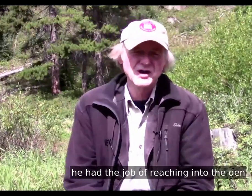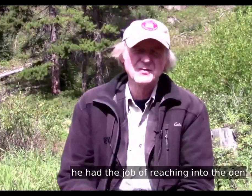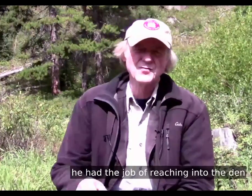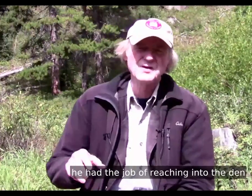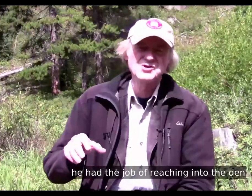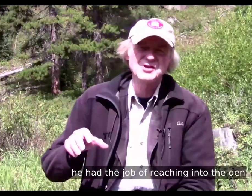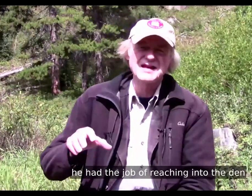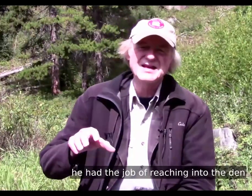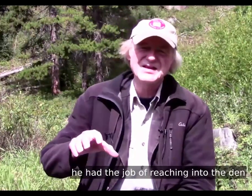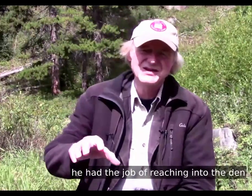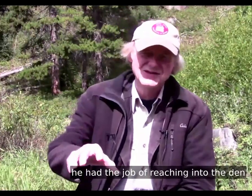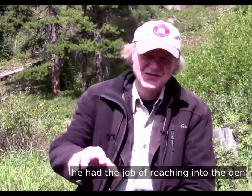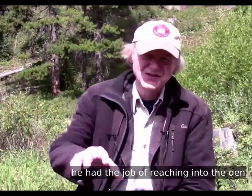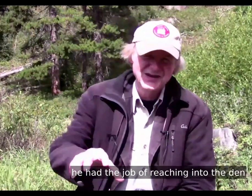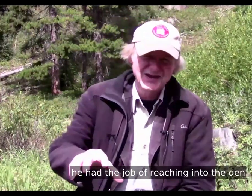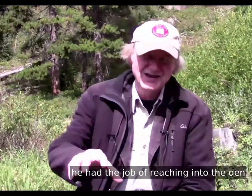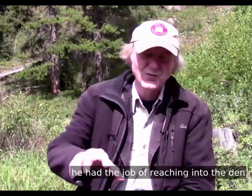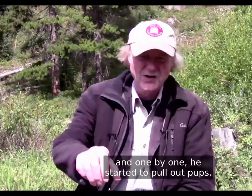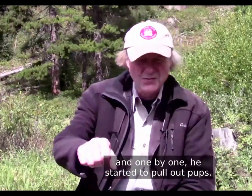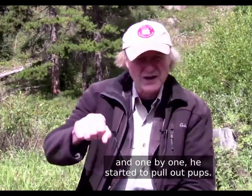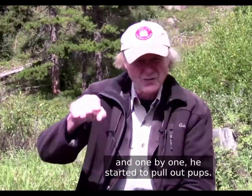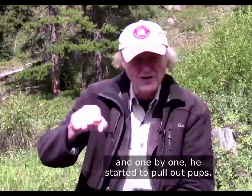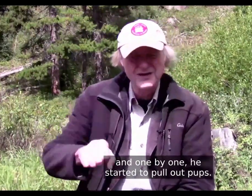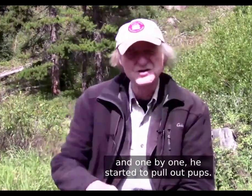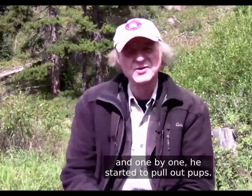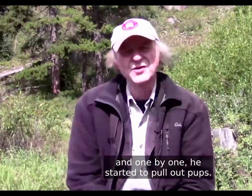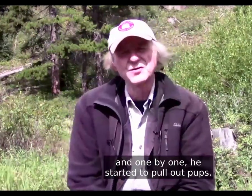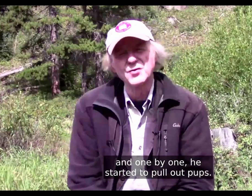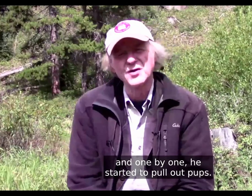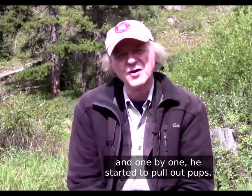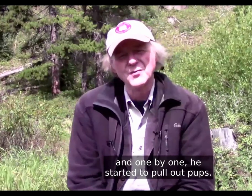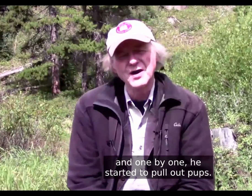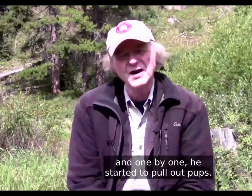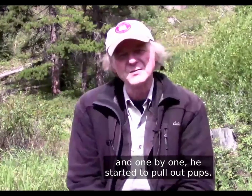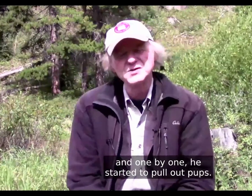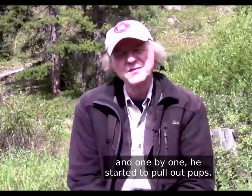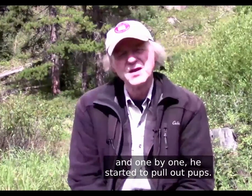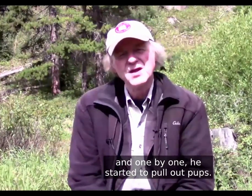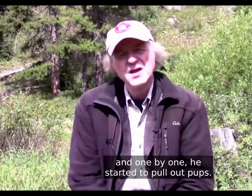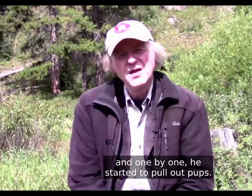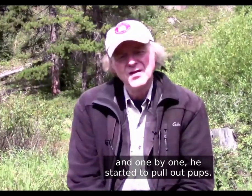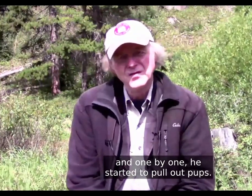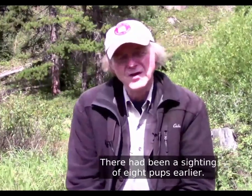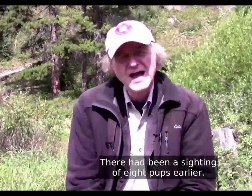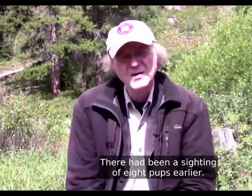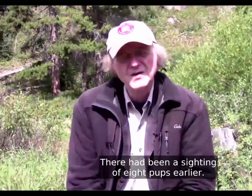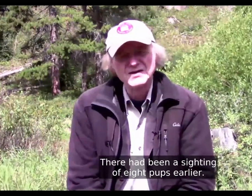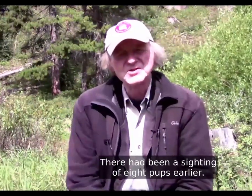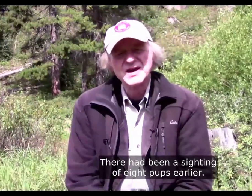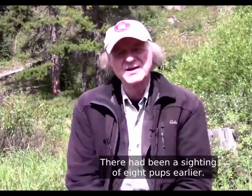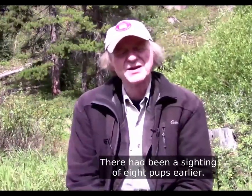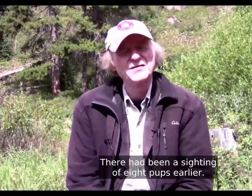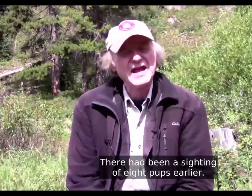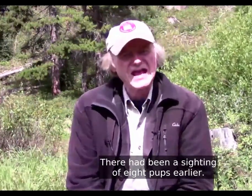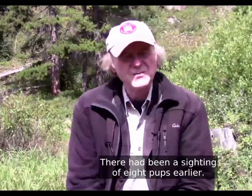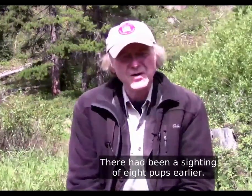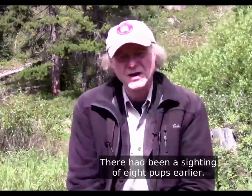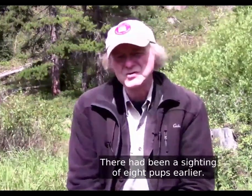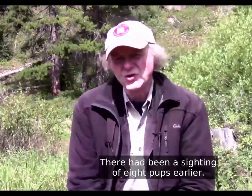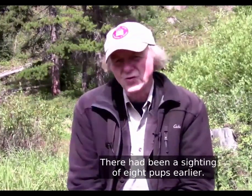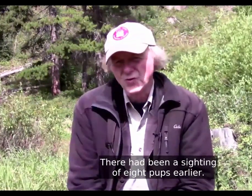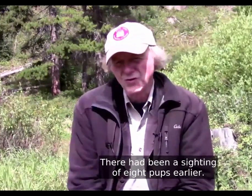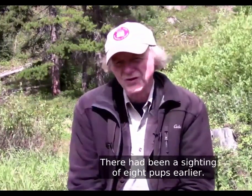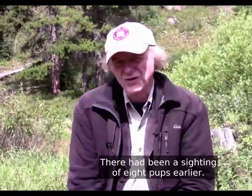he had the job of reaching into the den, and one by one he started to pull out pups. There had been a sighting of